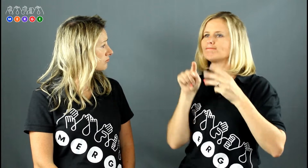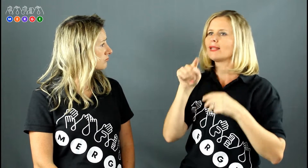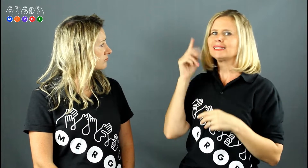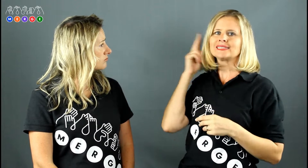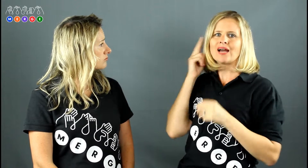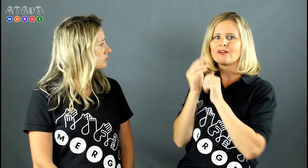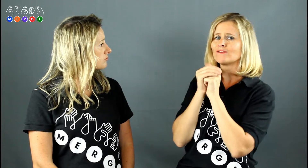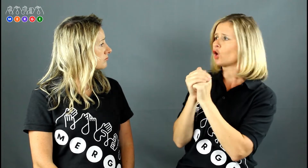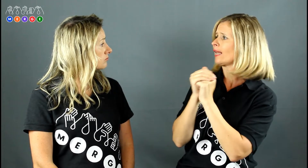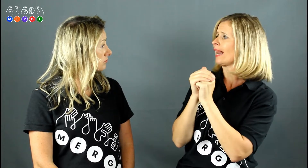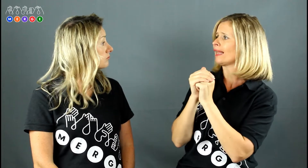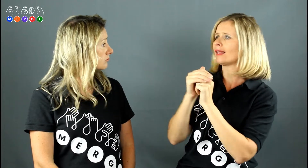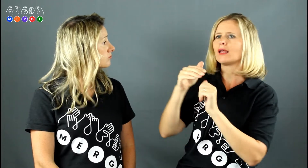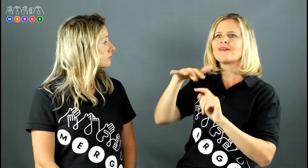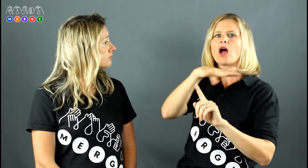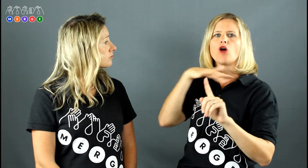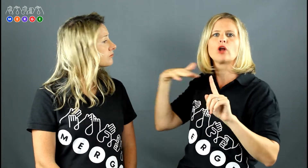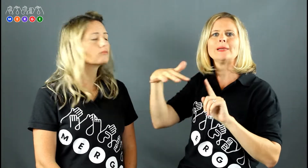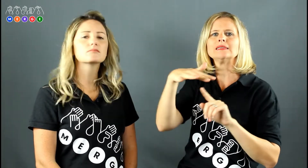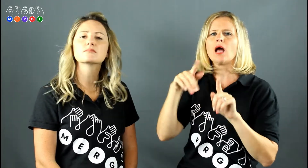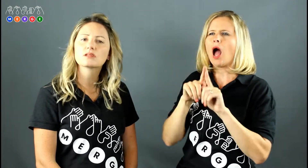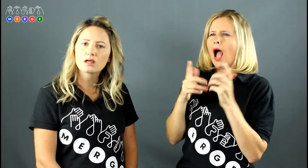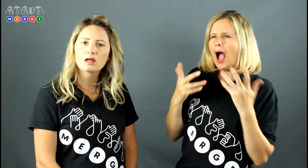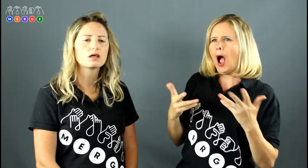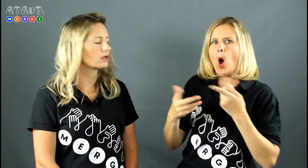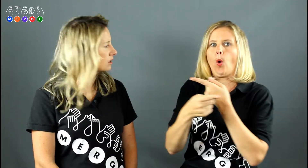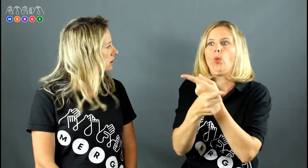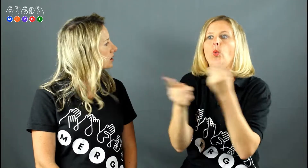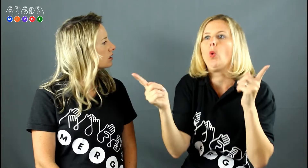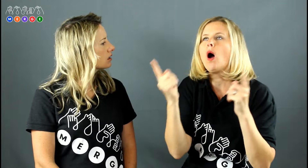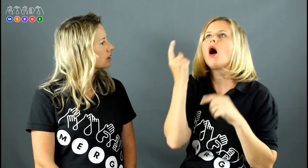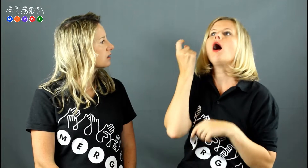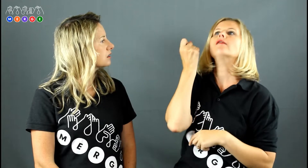covers this topic. Or, for example, having a Deaf environment.